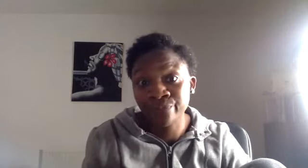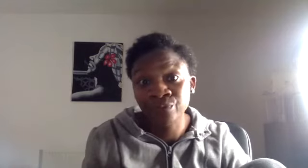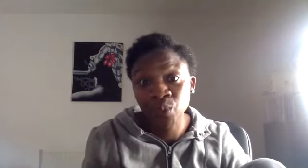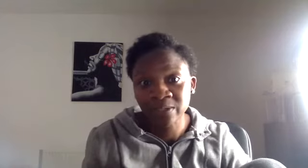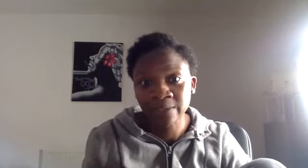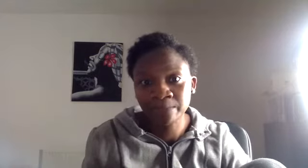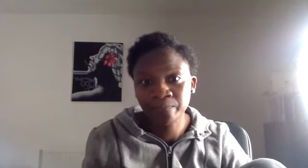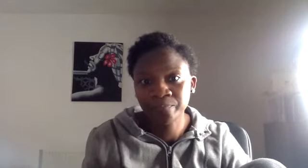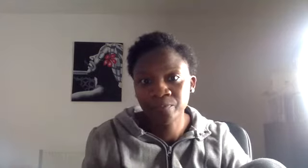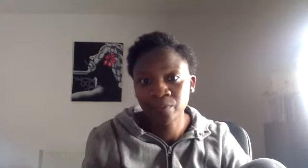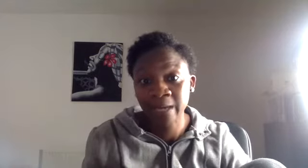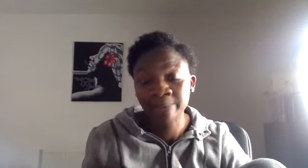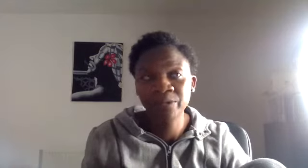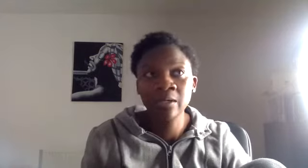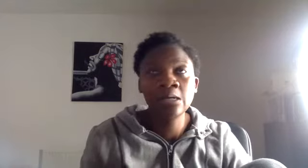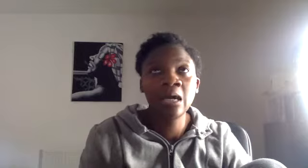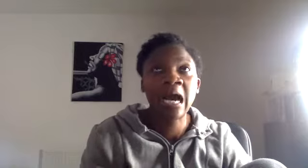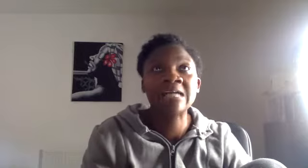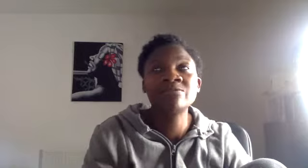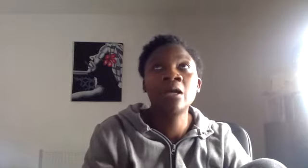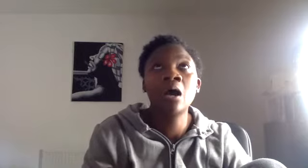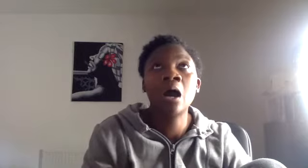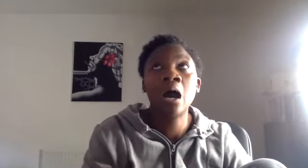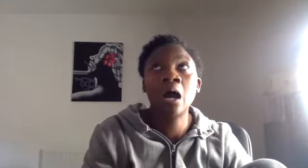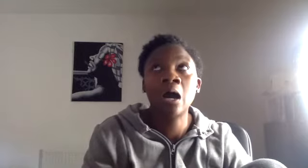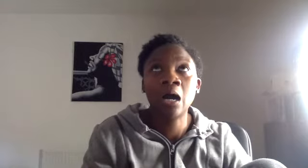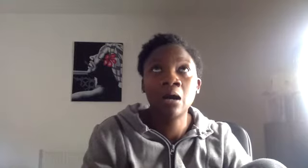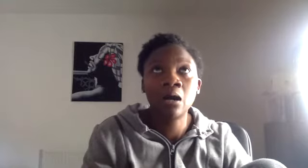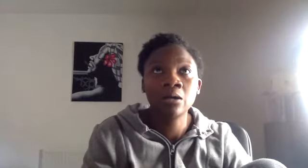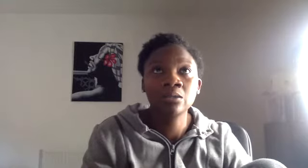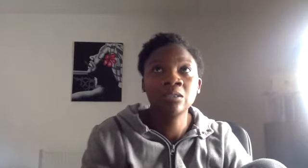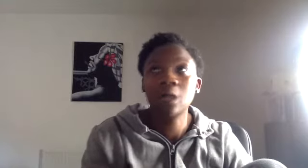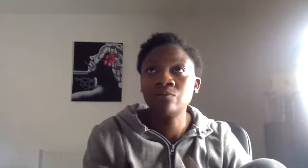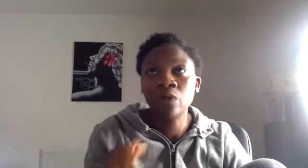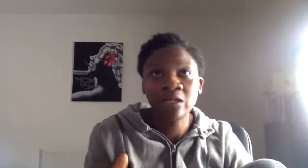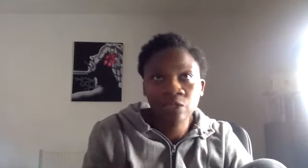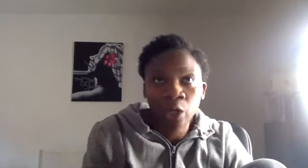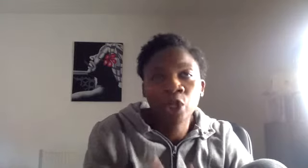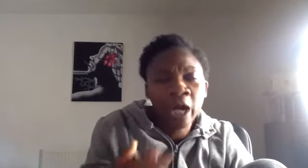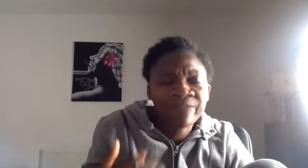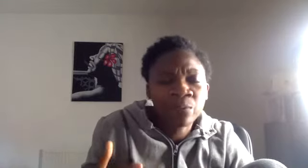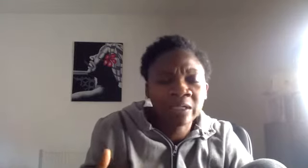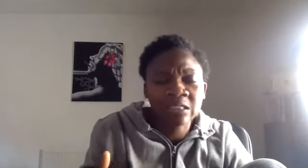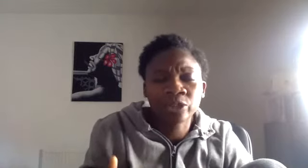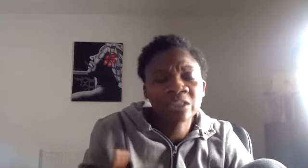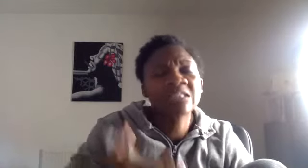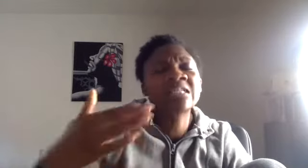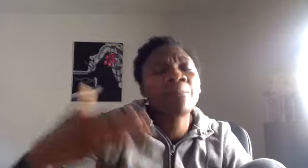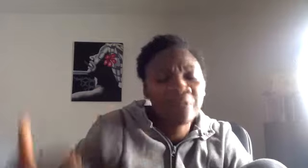forward. Right. And everyone has lost something